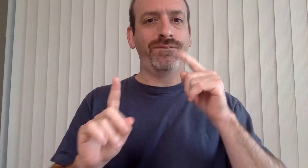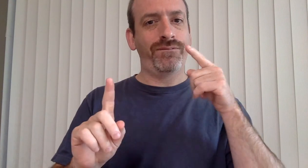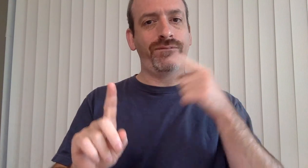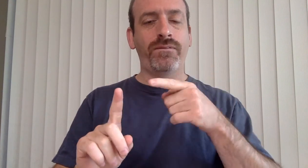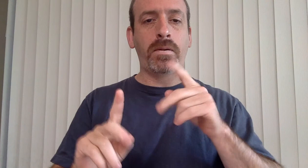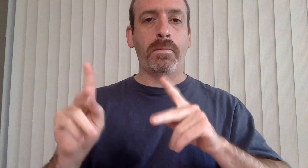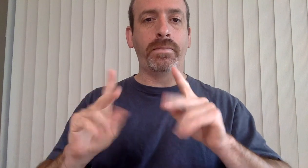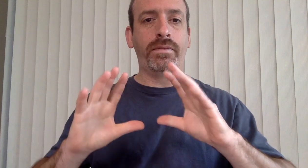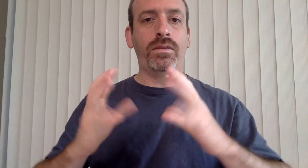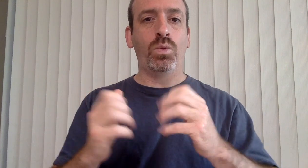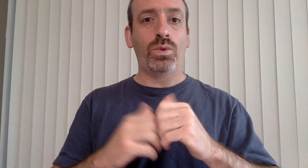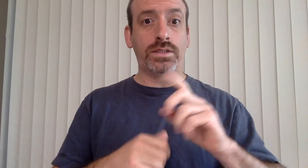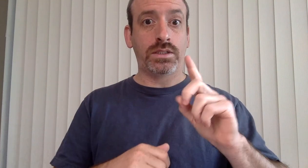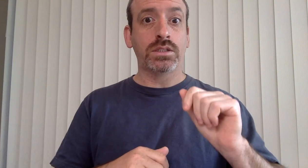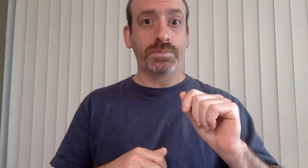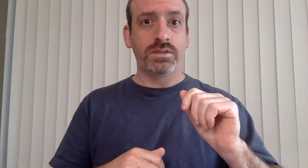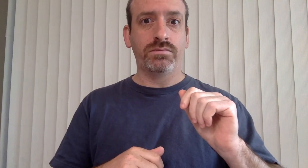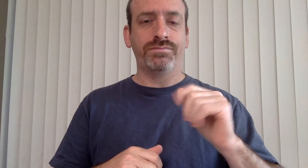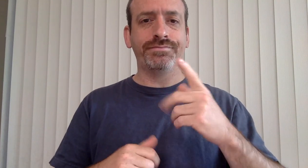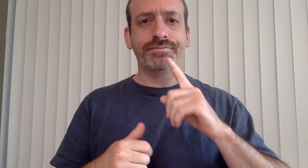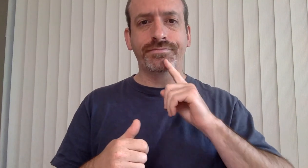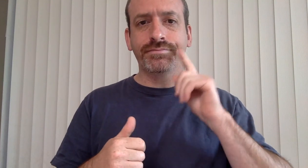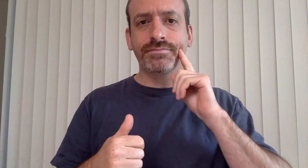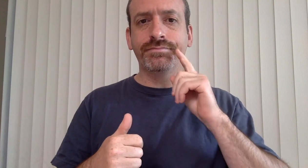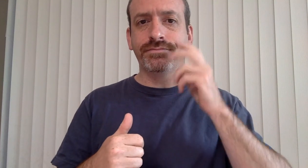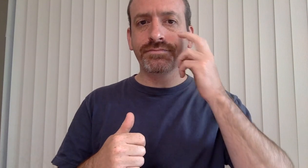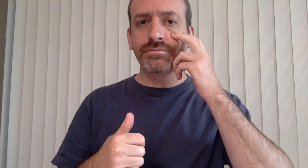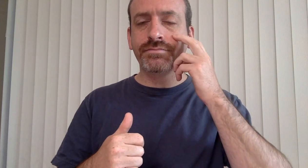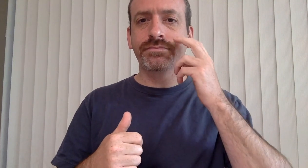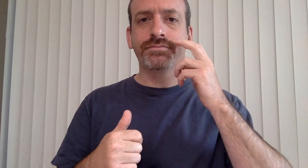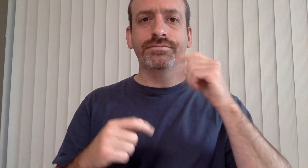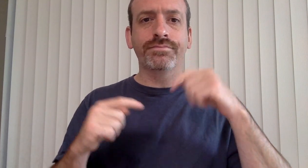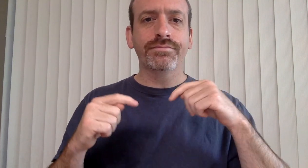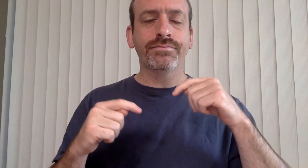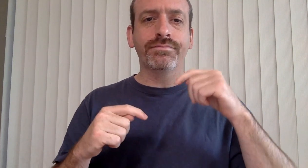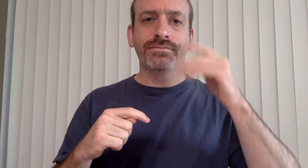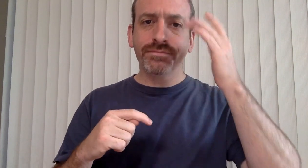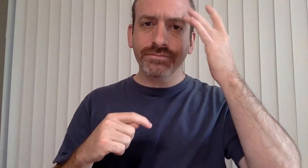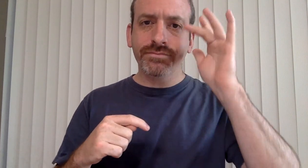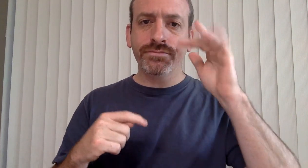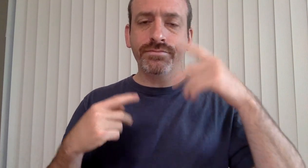Hey, I'm doing it from that random kid who we do not know personally.